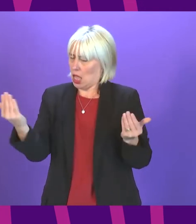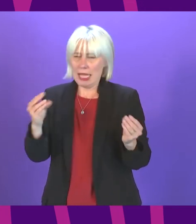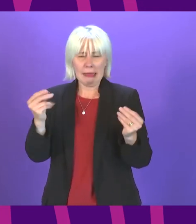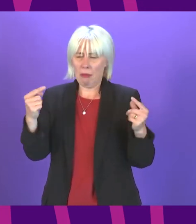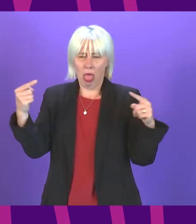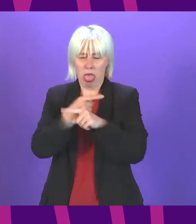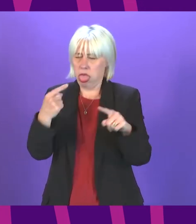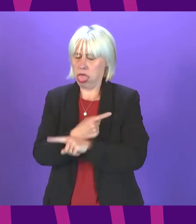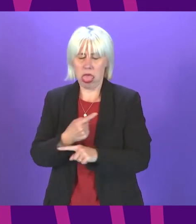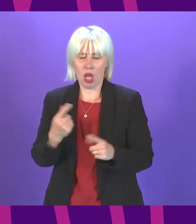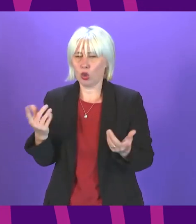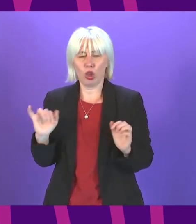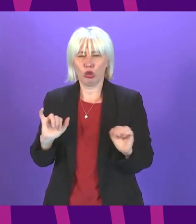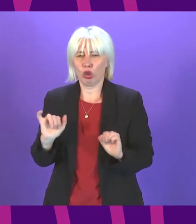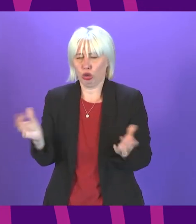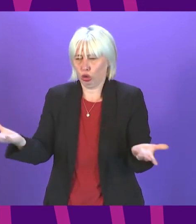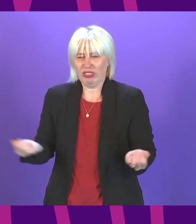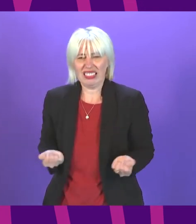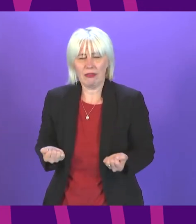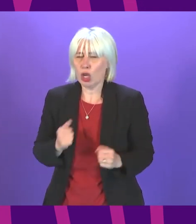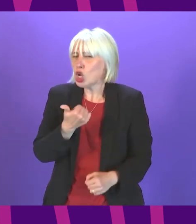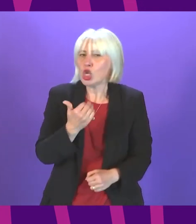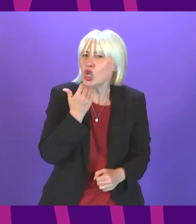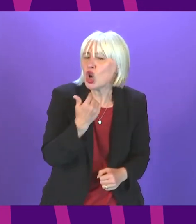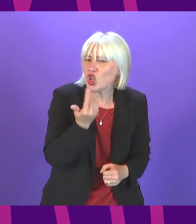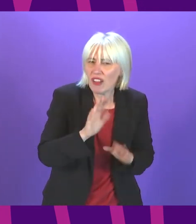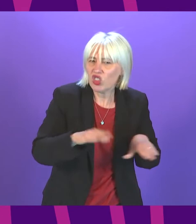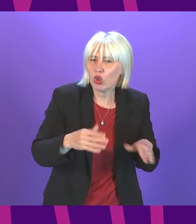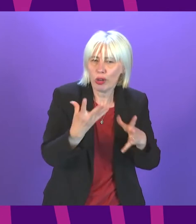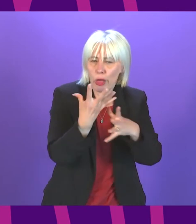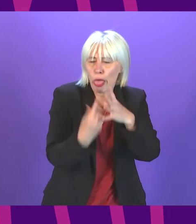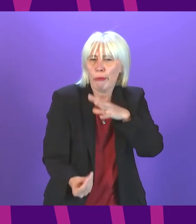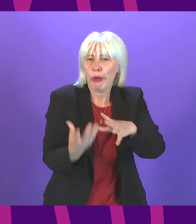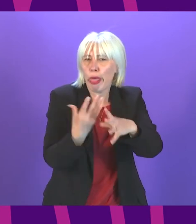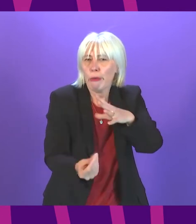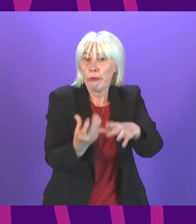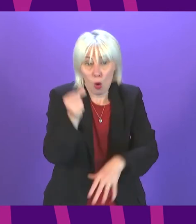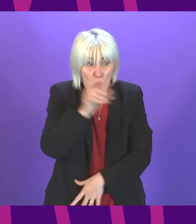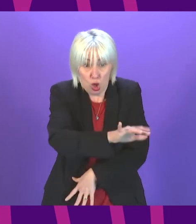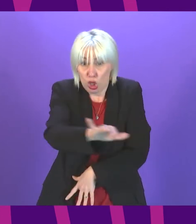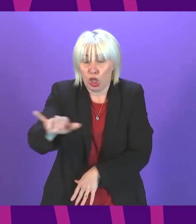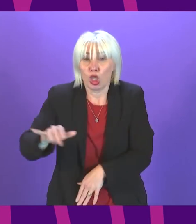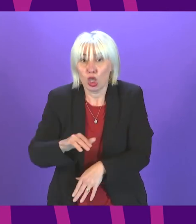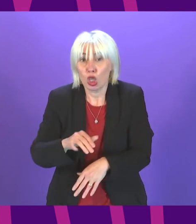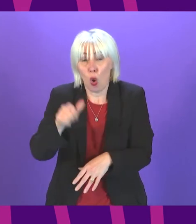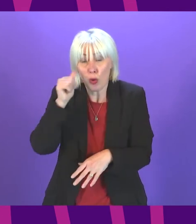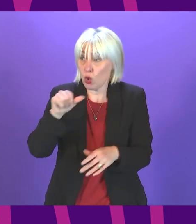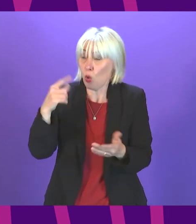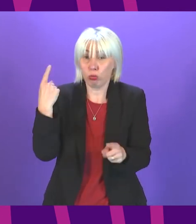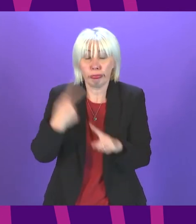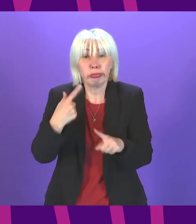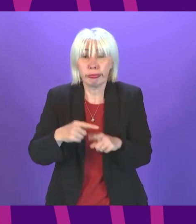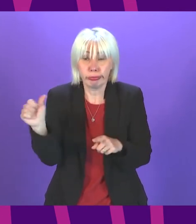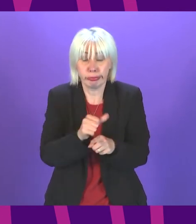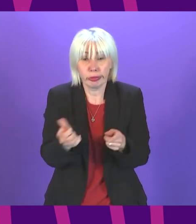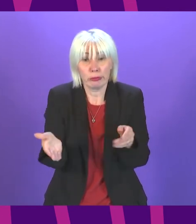intends to do about that it's not good enough for children to fall through the cracks when we all know that they are there and we know the immediate actions needed to